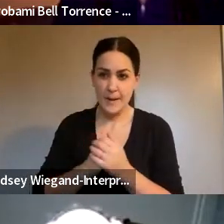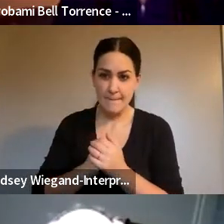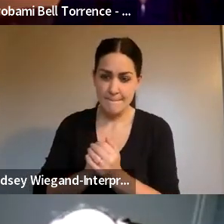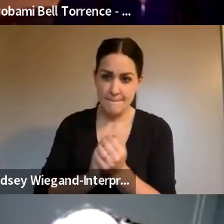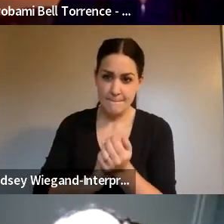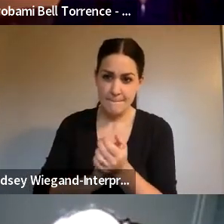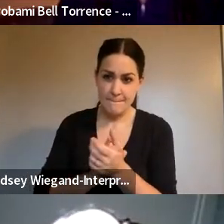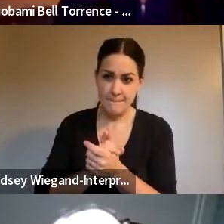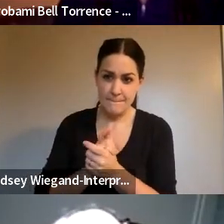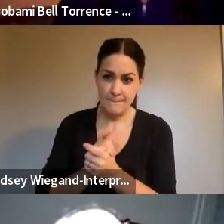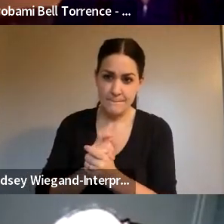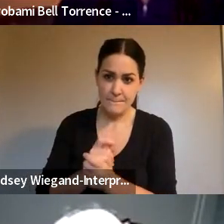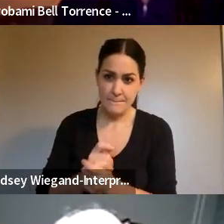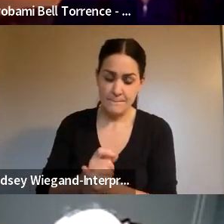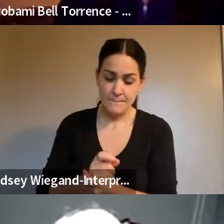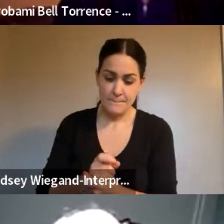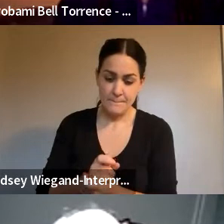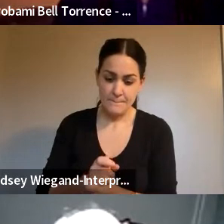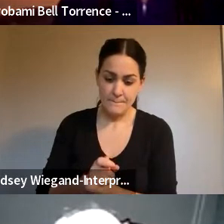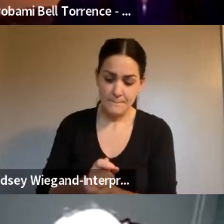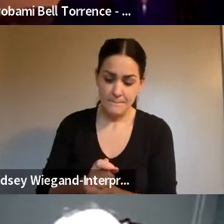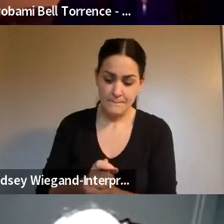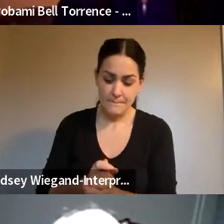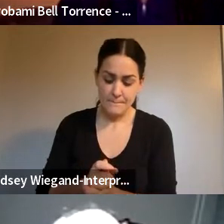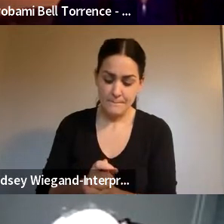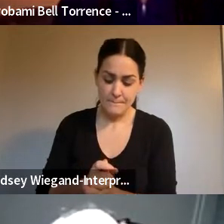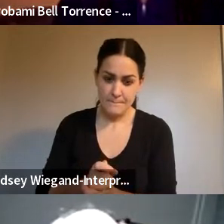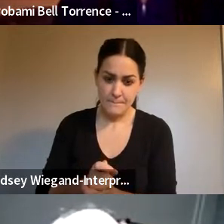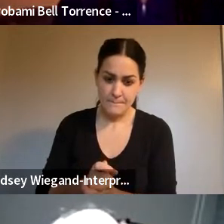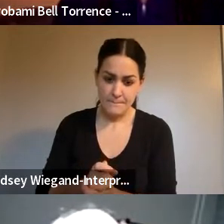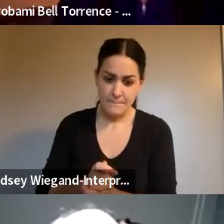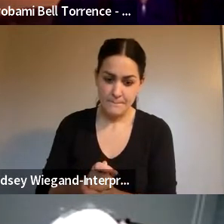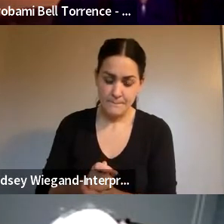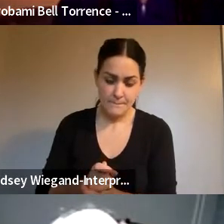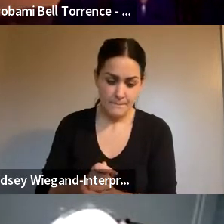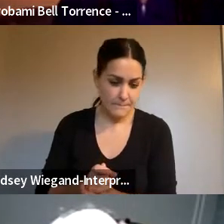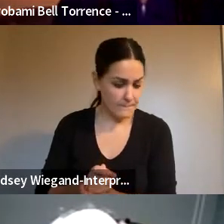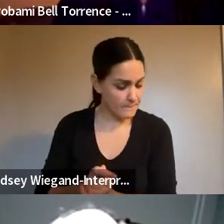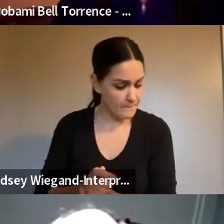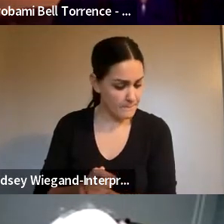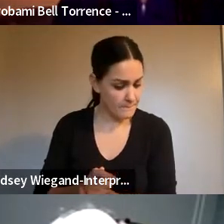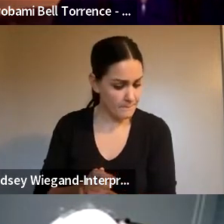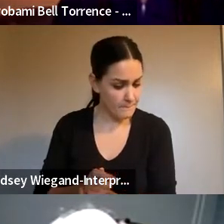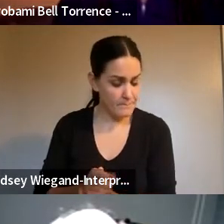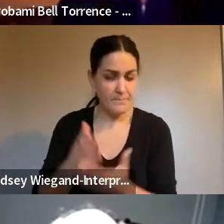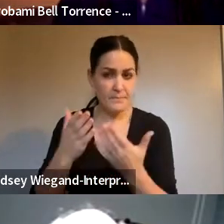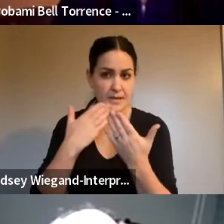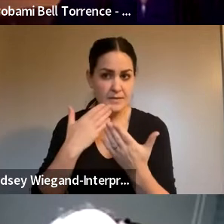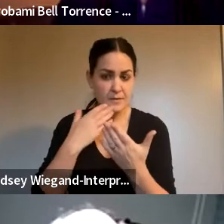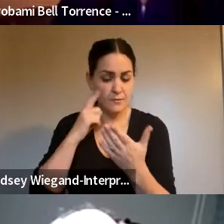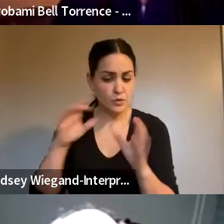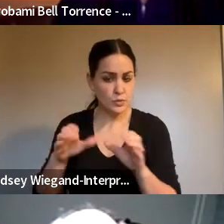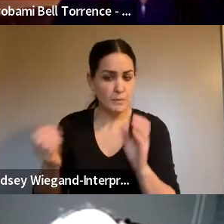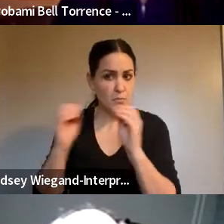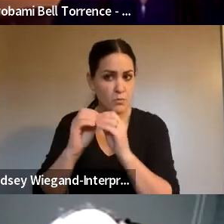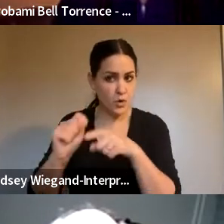The last one is right. Let's see. I'm glad to see that we've got more drivers in training. Some 40 some drivers in